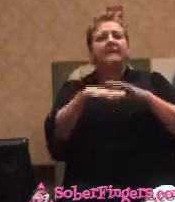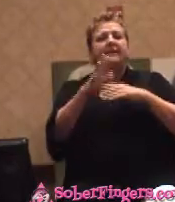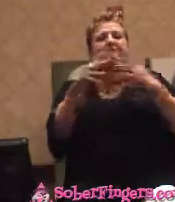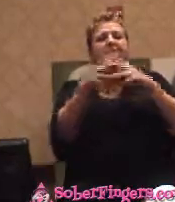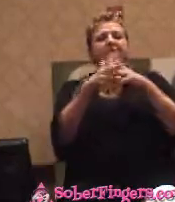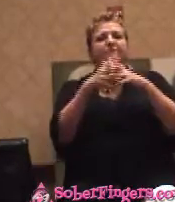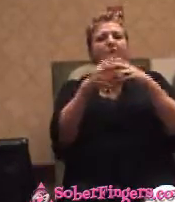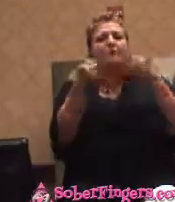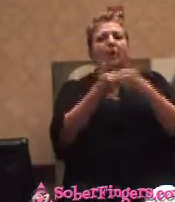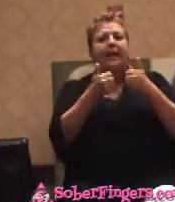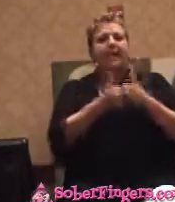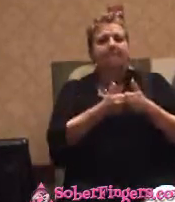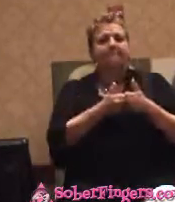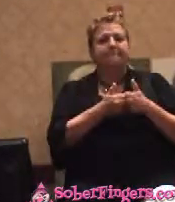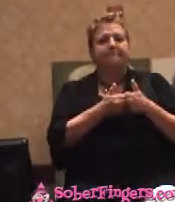I did not belong to the band.